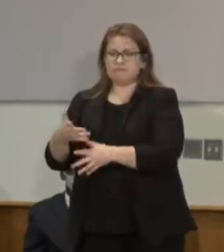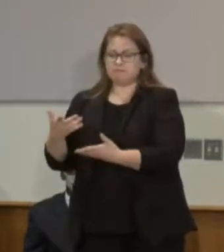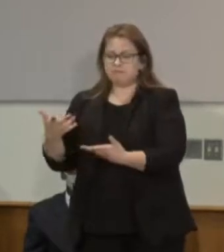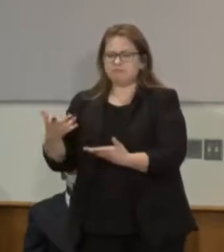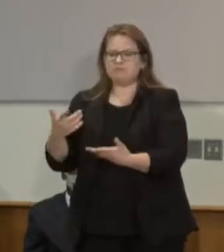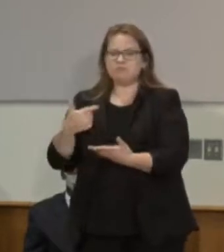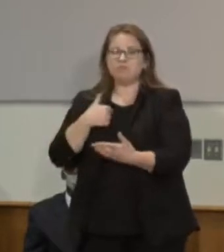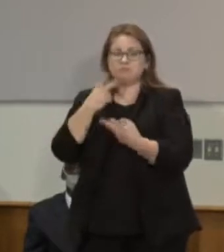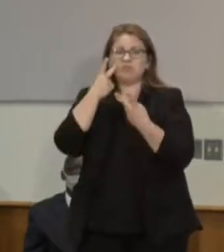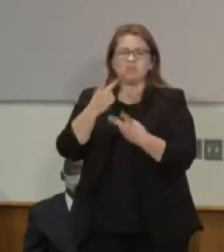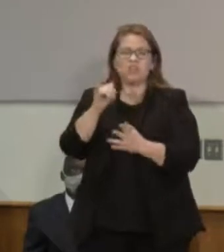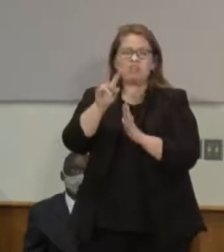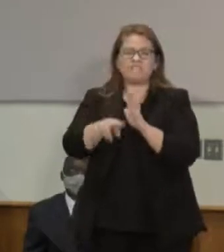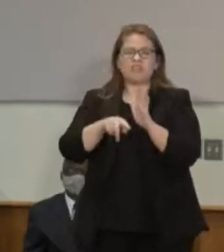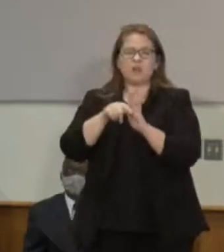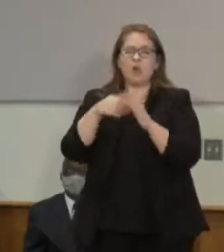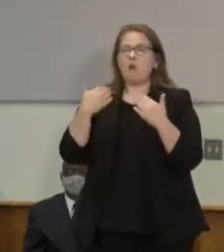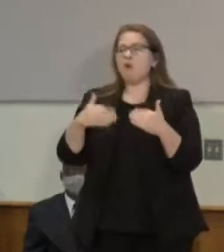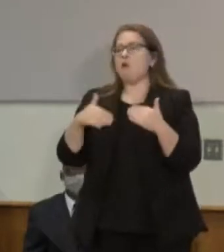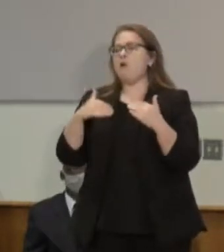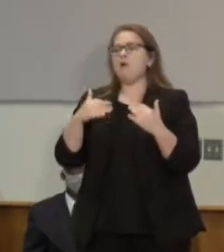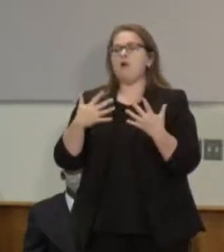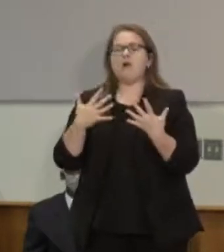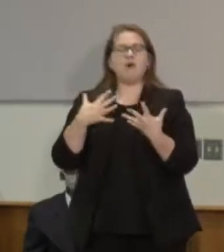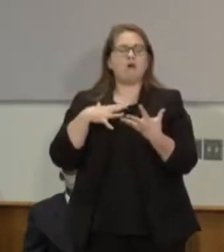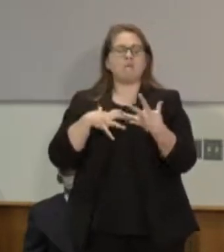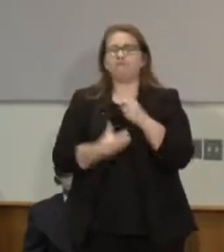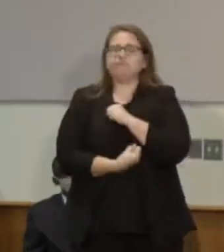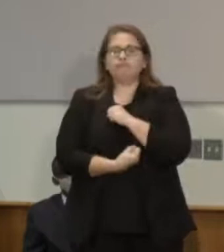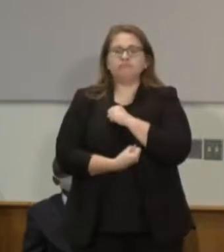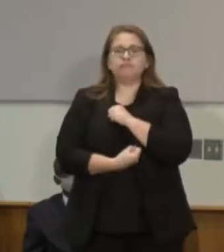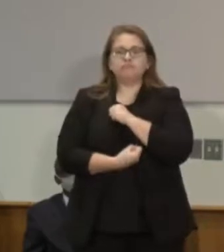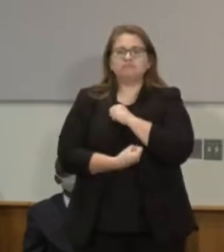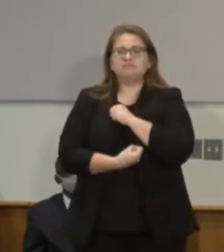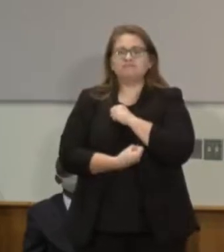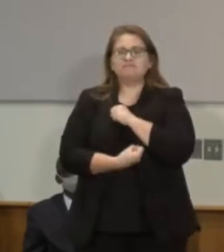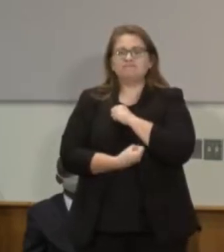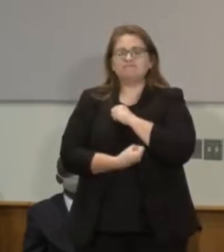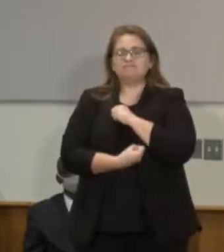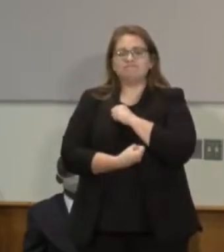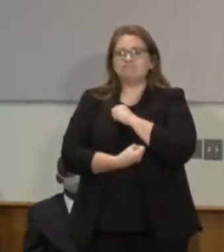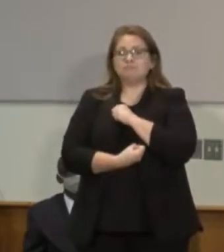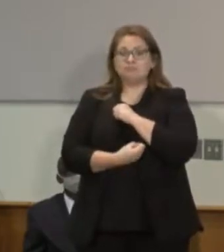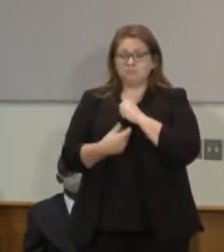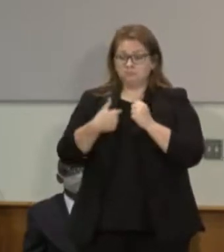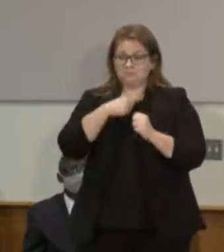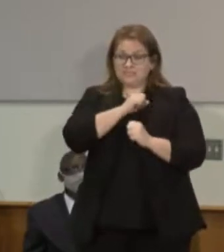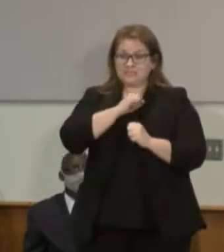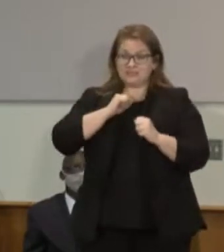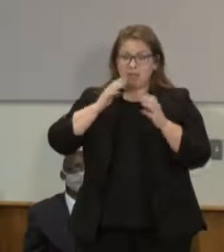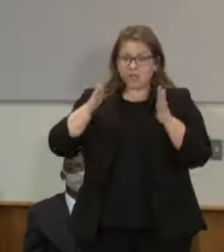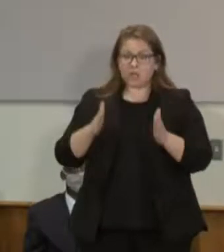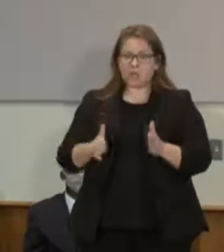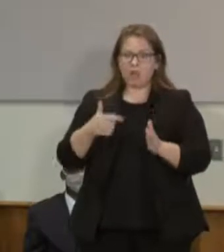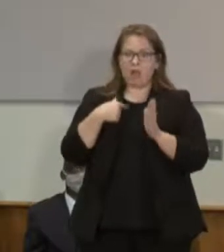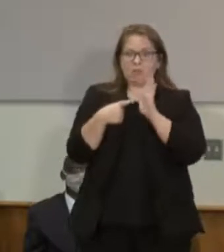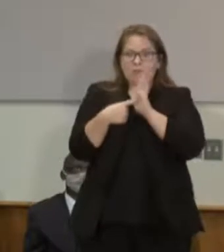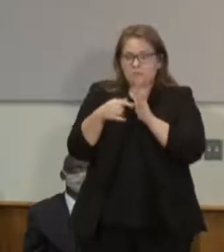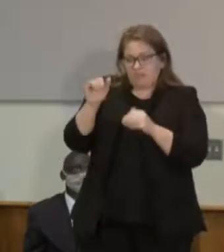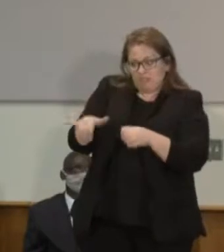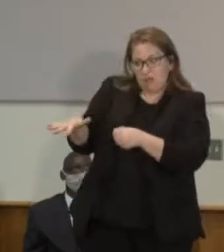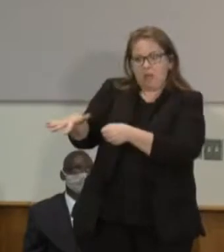outraged at the same time. Not only as a state senator representing that part of Minneapolis, but as a community member,